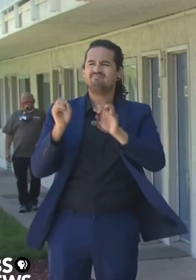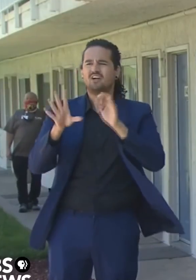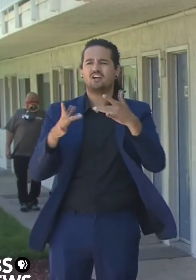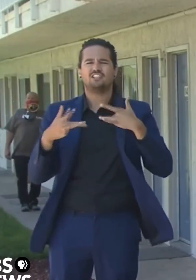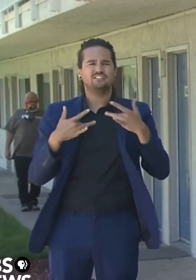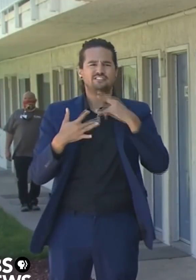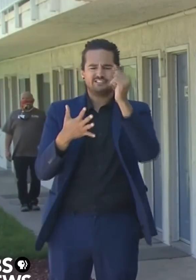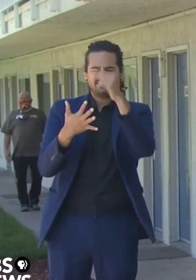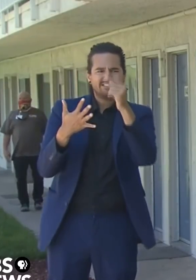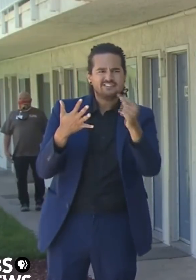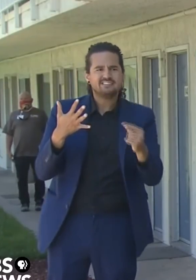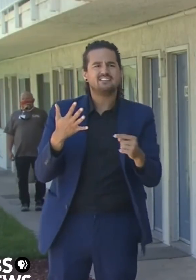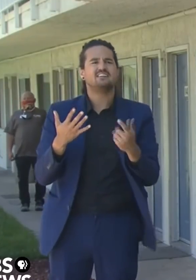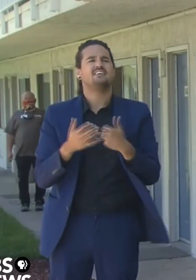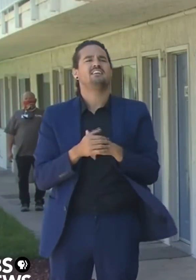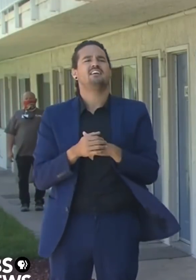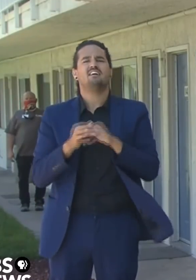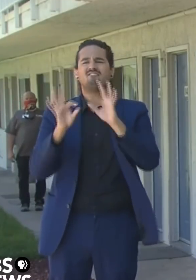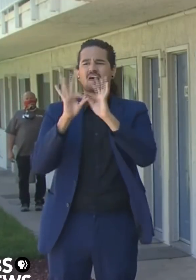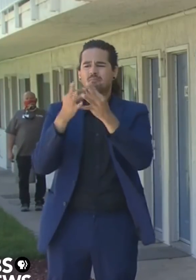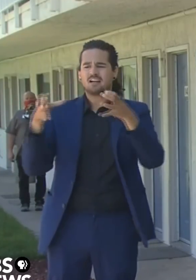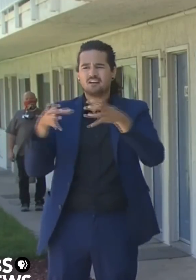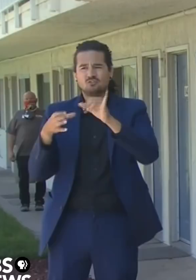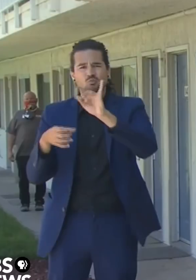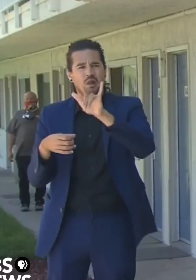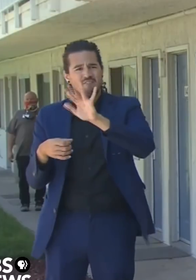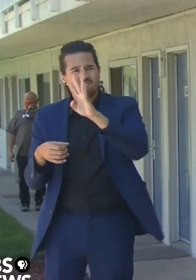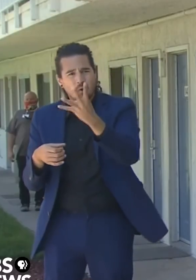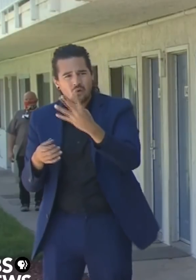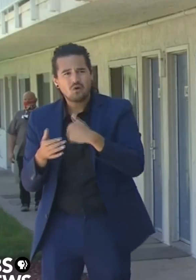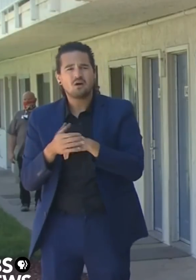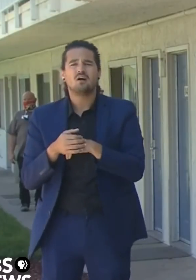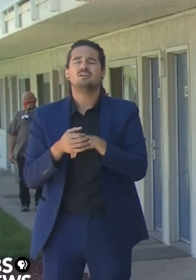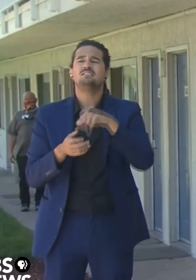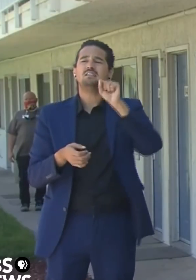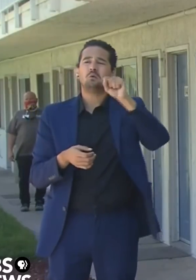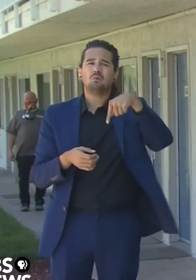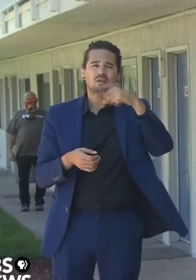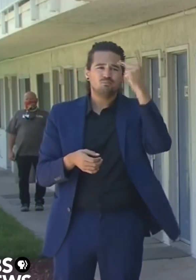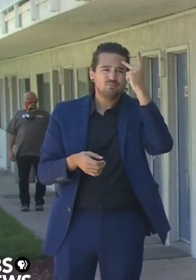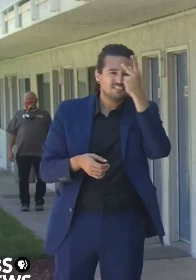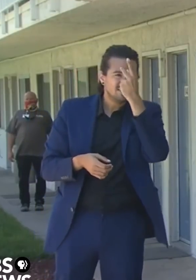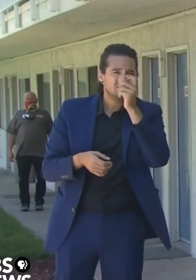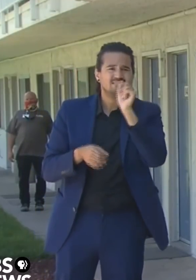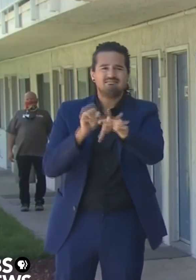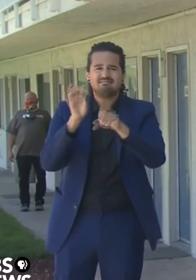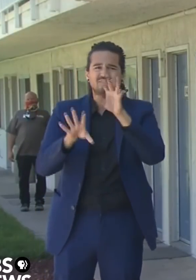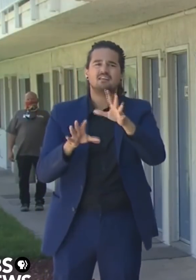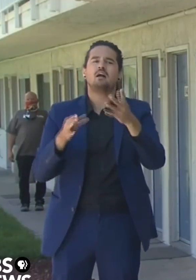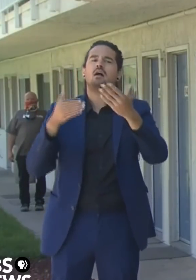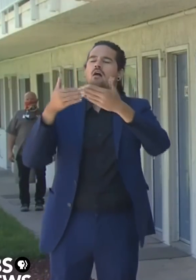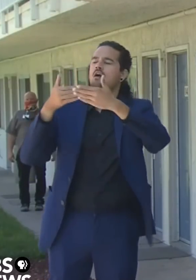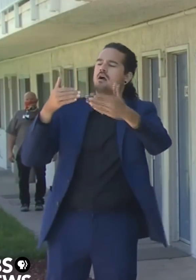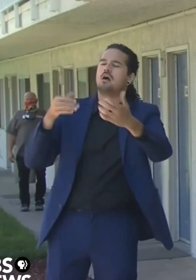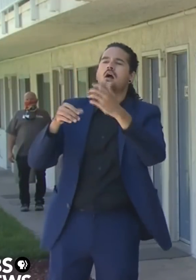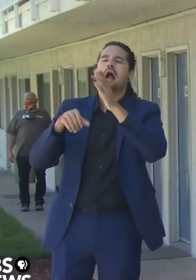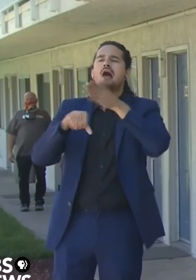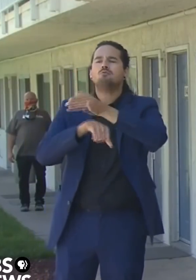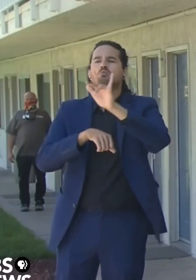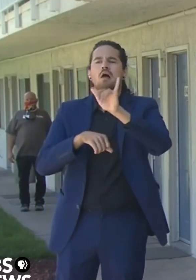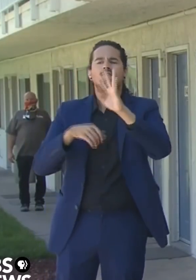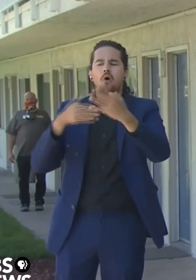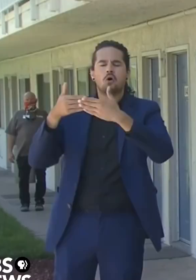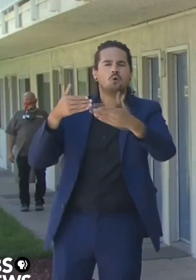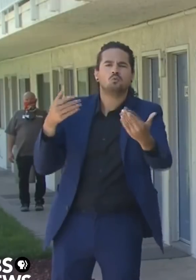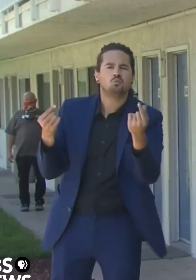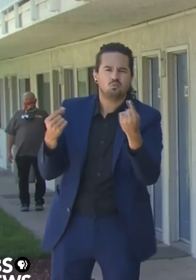gatherings related to Fourth of July, more broadly, even beyond just Fourth of July. And obviously, we are looking